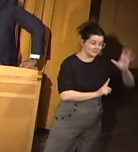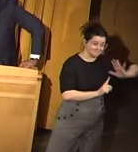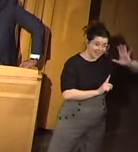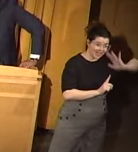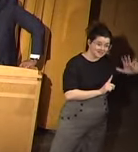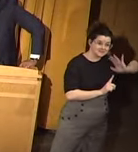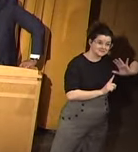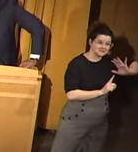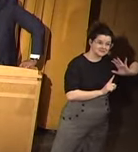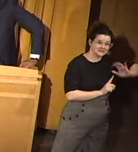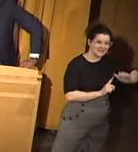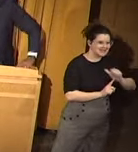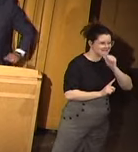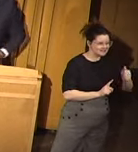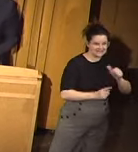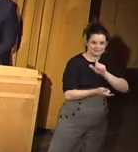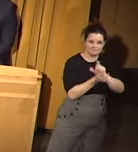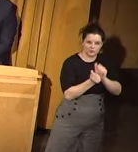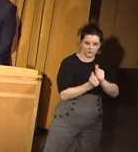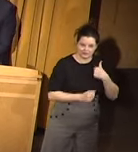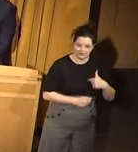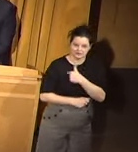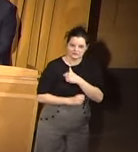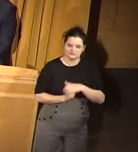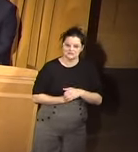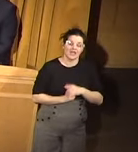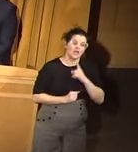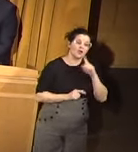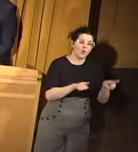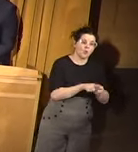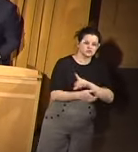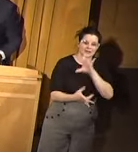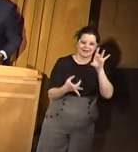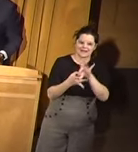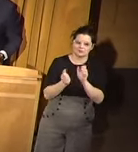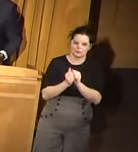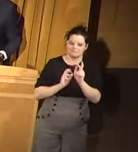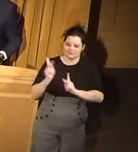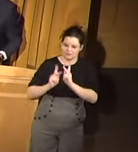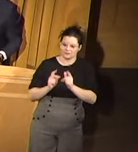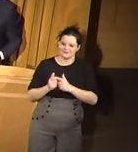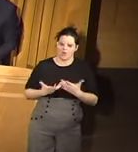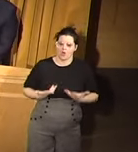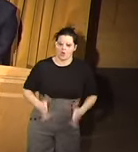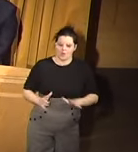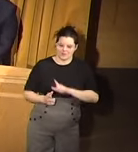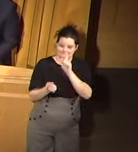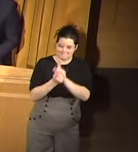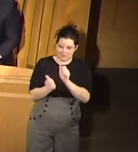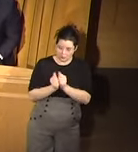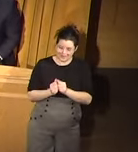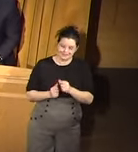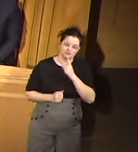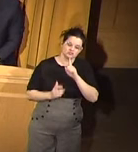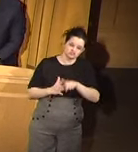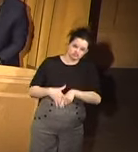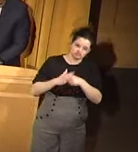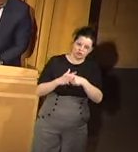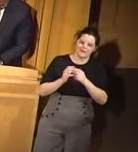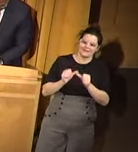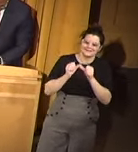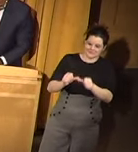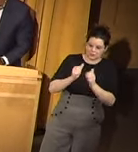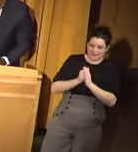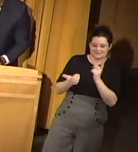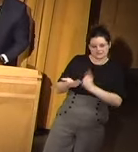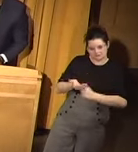didn't meet with us, and, B, reconnect with those ones that we did meet with to begin to continue to have